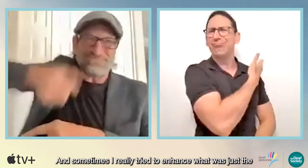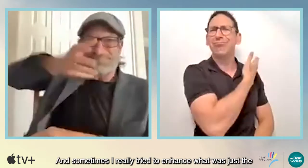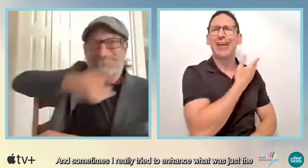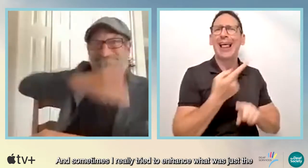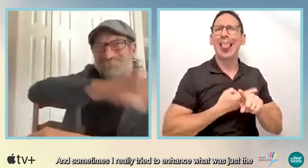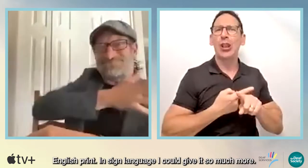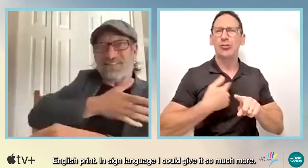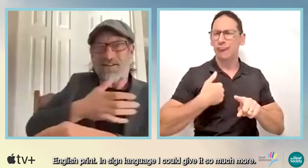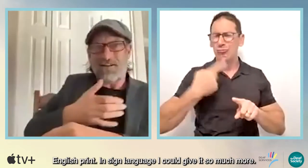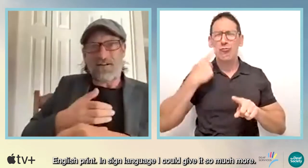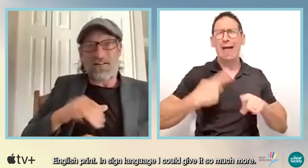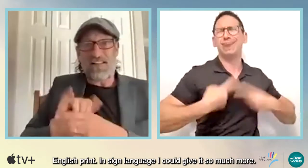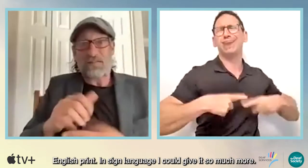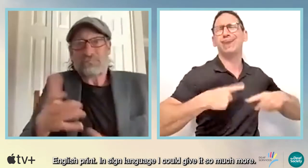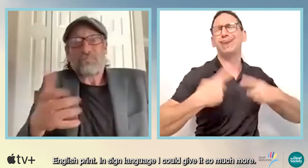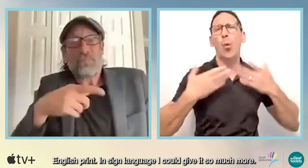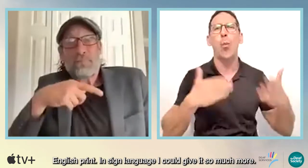print. In sign language, I could give it so much more.